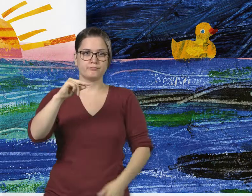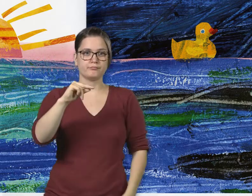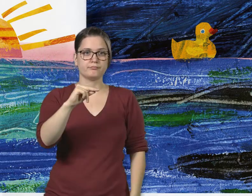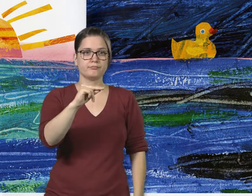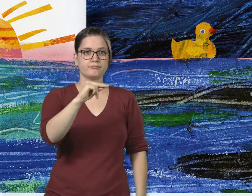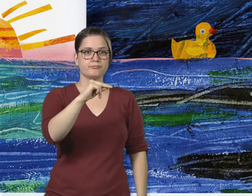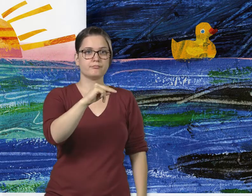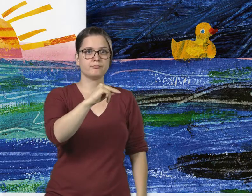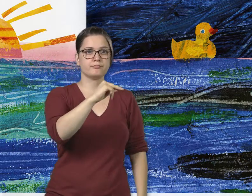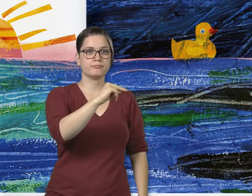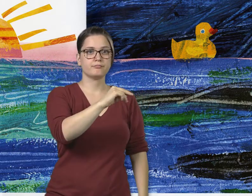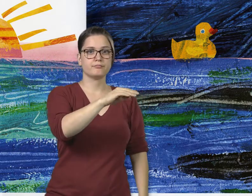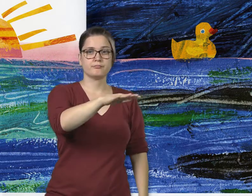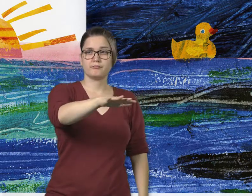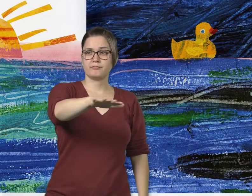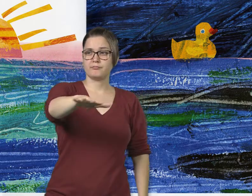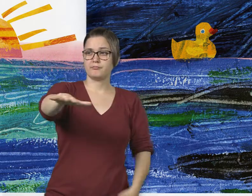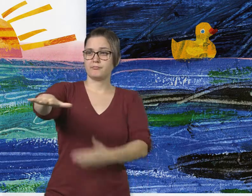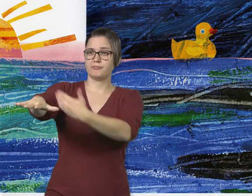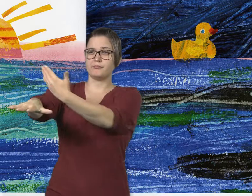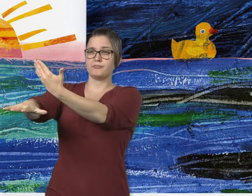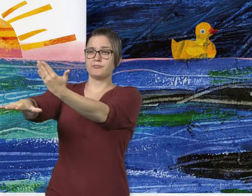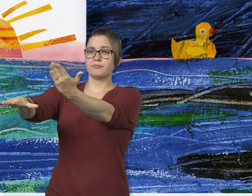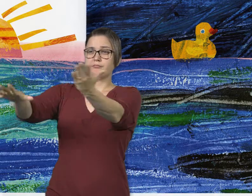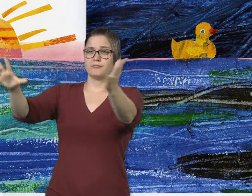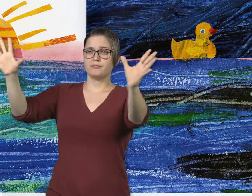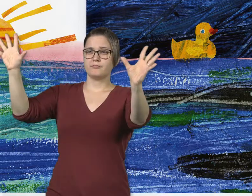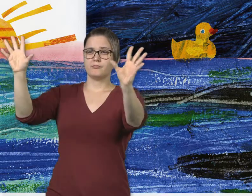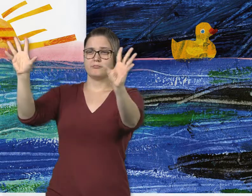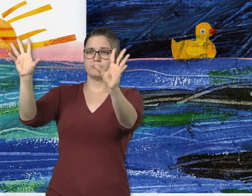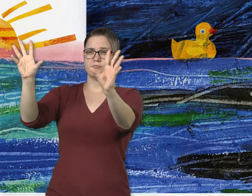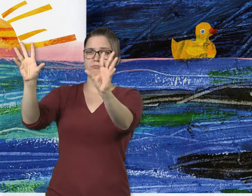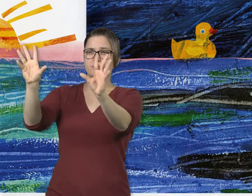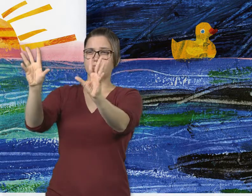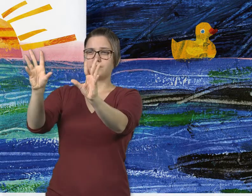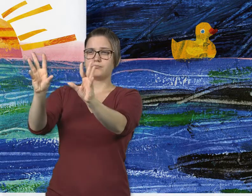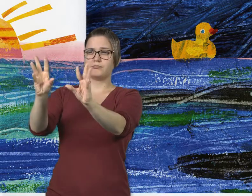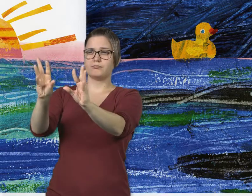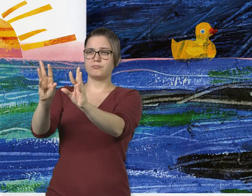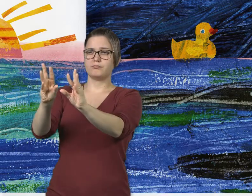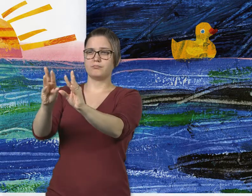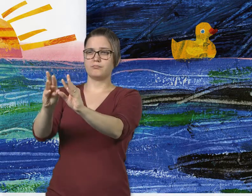As far as one can see, only water and sky. Water and sky.